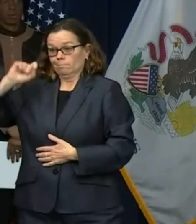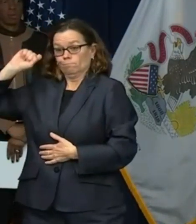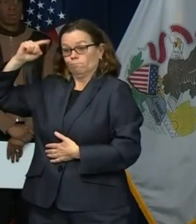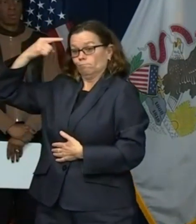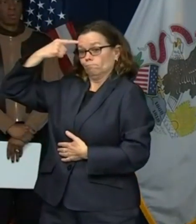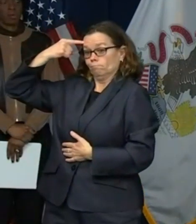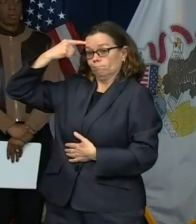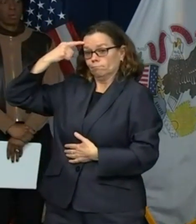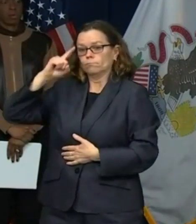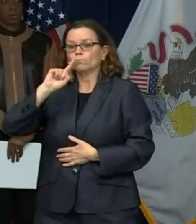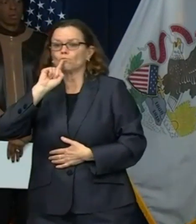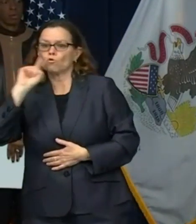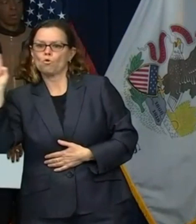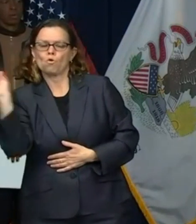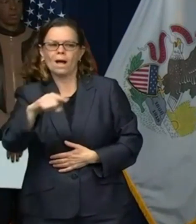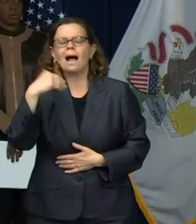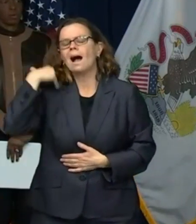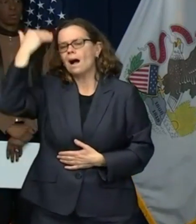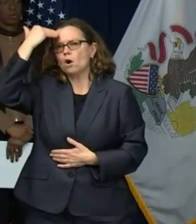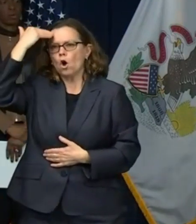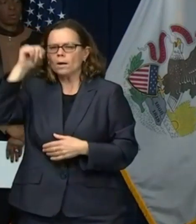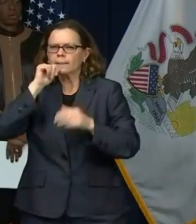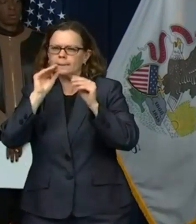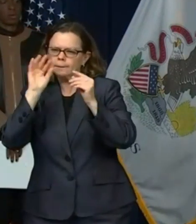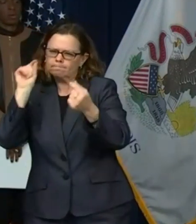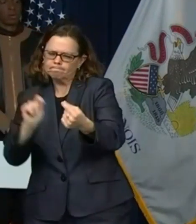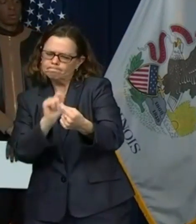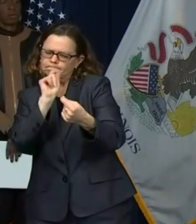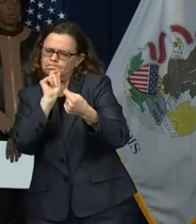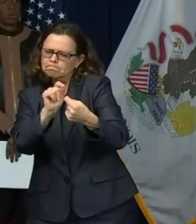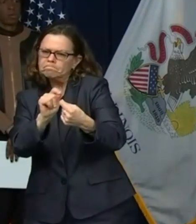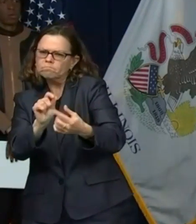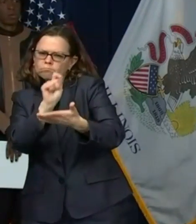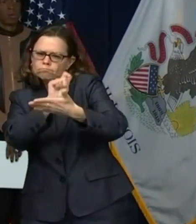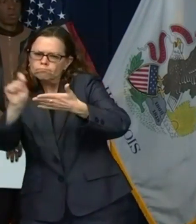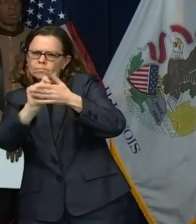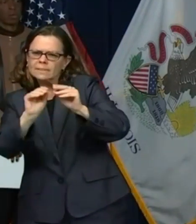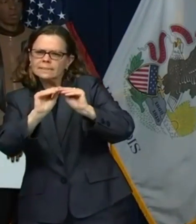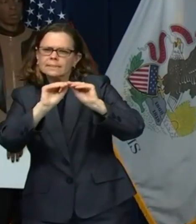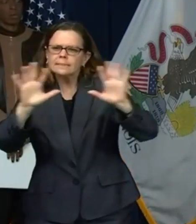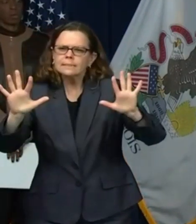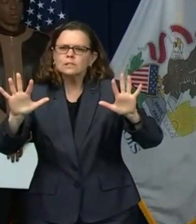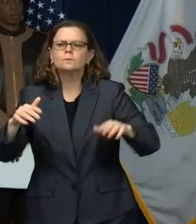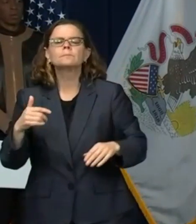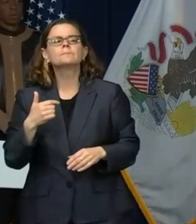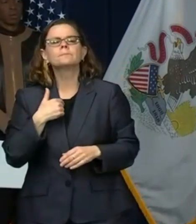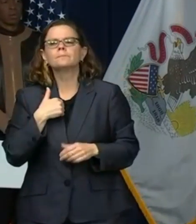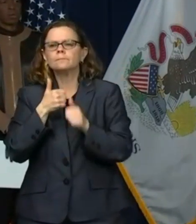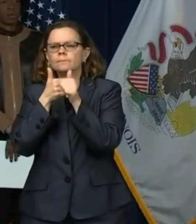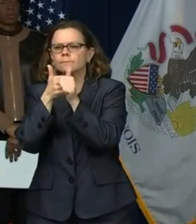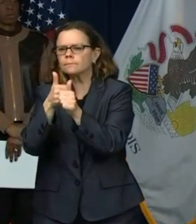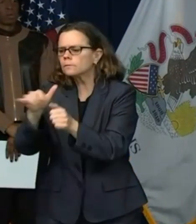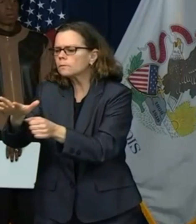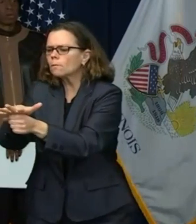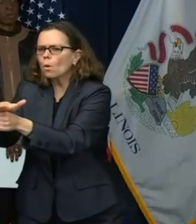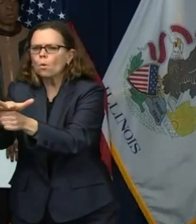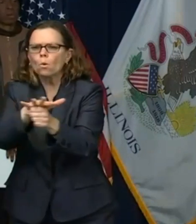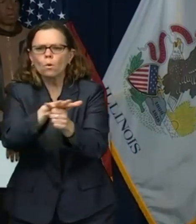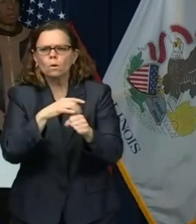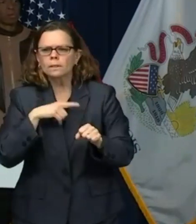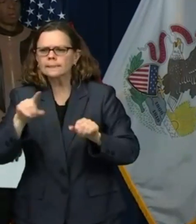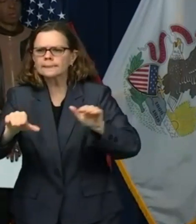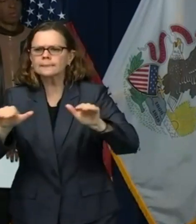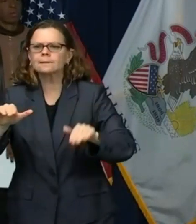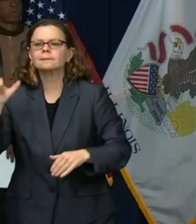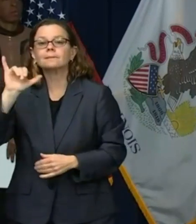The local, certainly local governments, you know, thinking about Lake Michigan and what will happen on the lakefront in Chicago, for